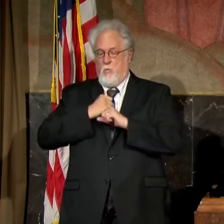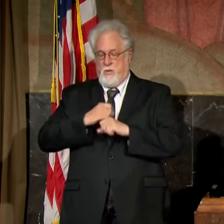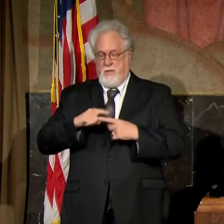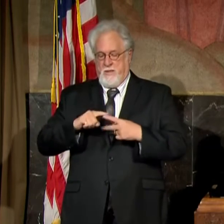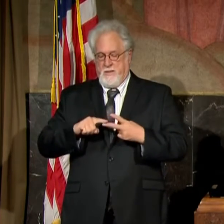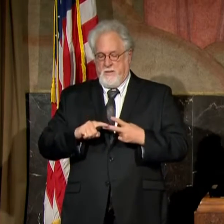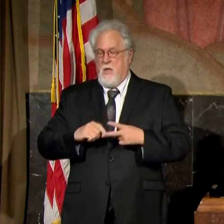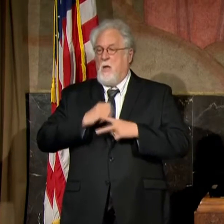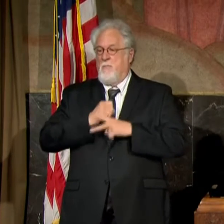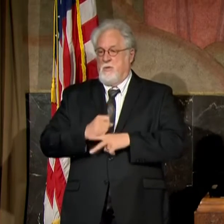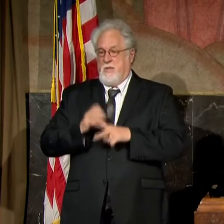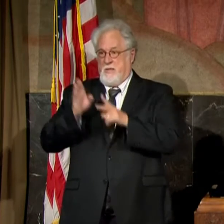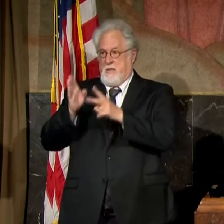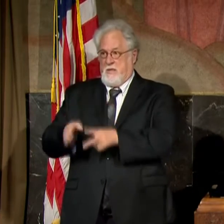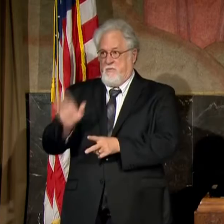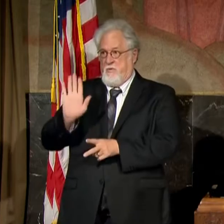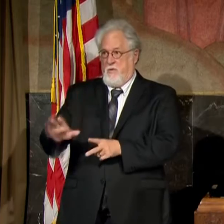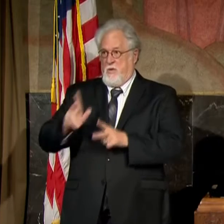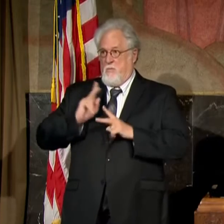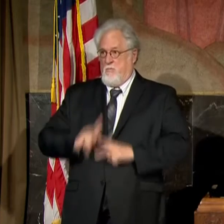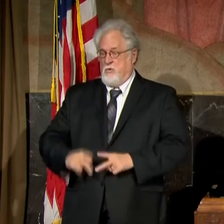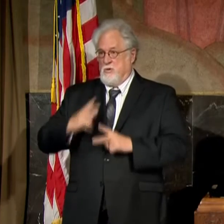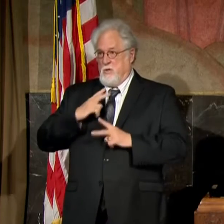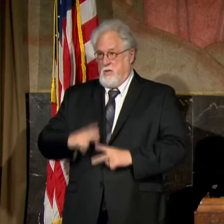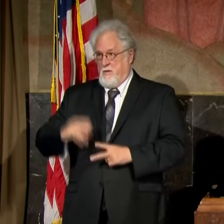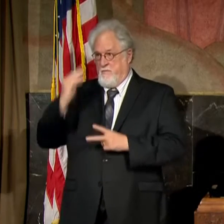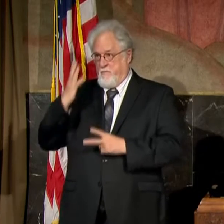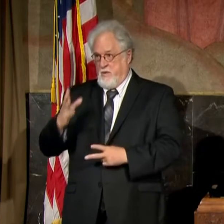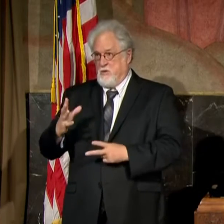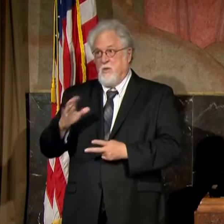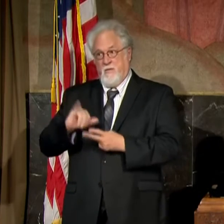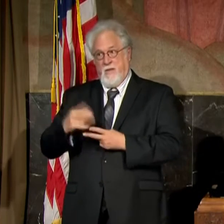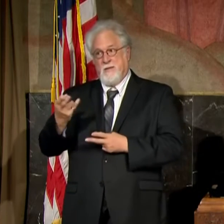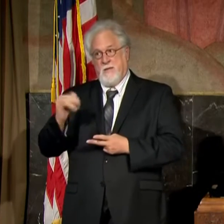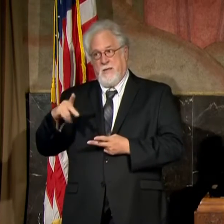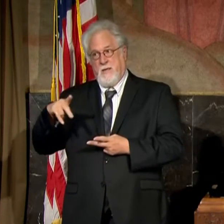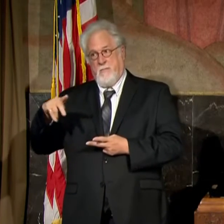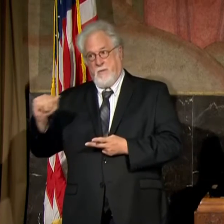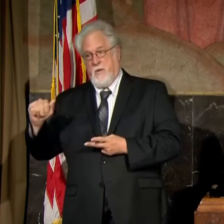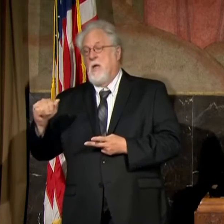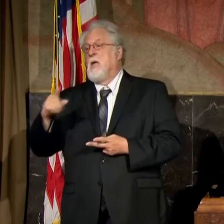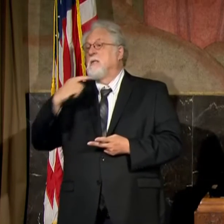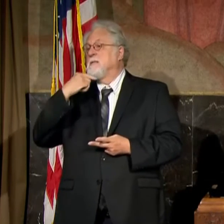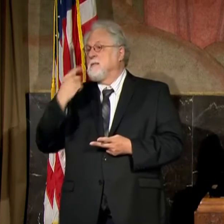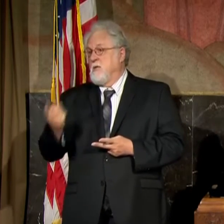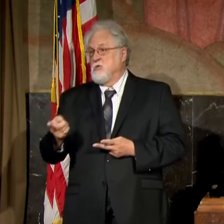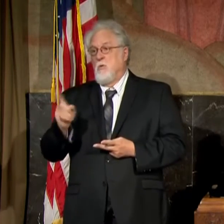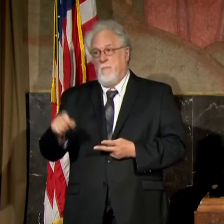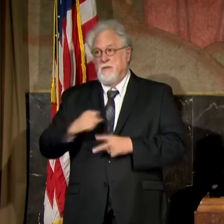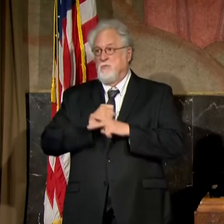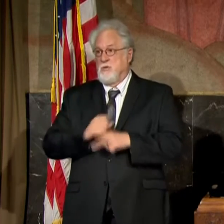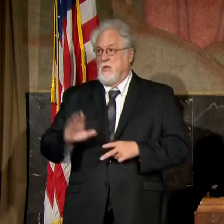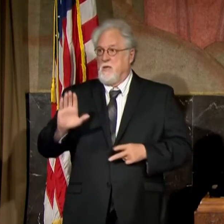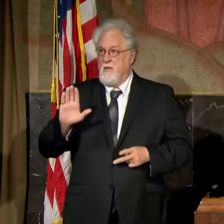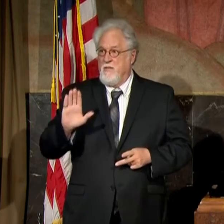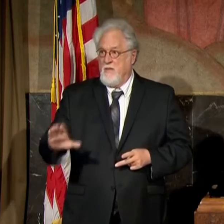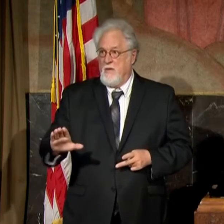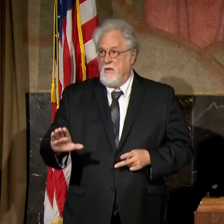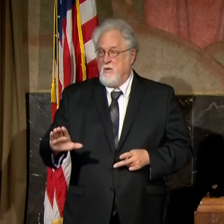You need to protect the individual's personal health information. That's what HIPAA does. It tells you you have to protect their